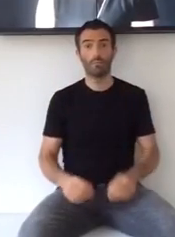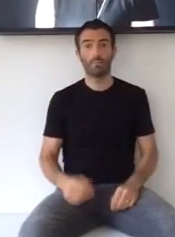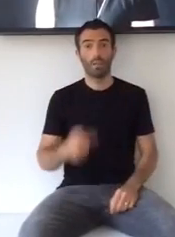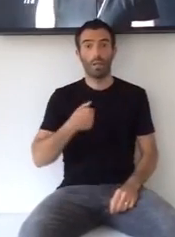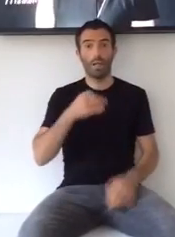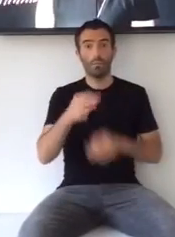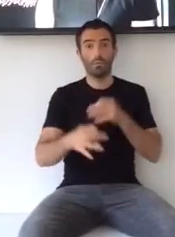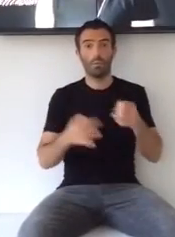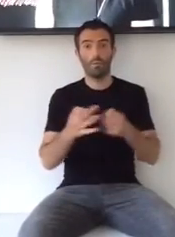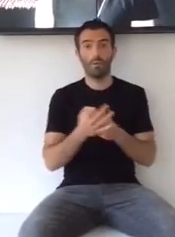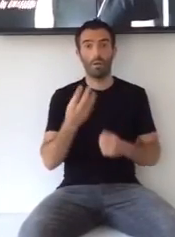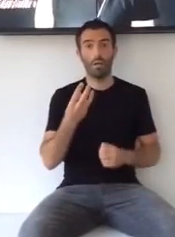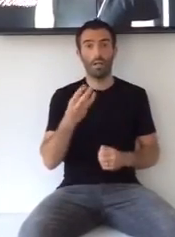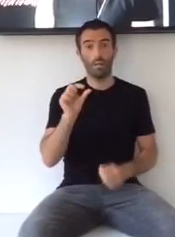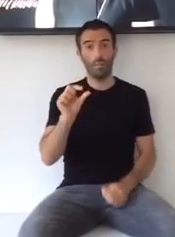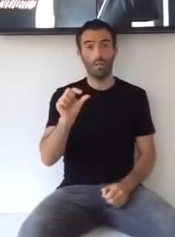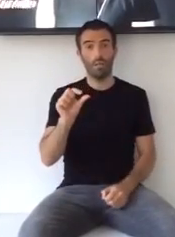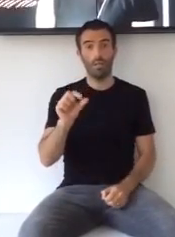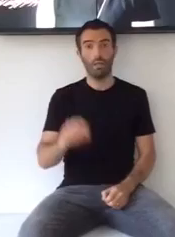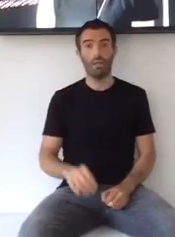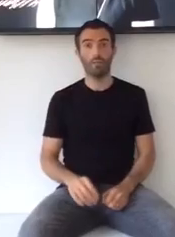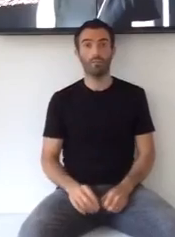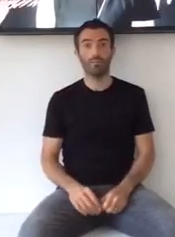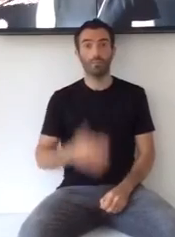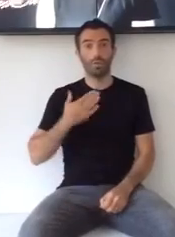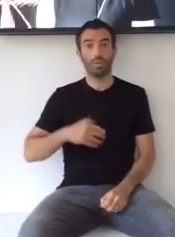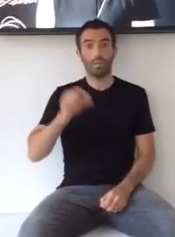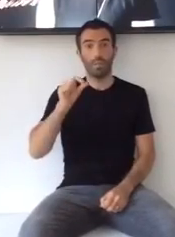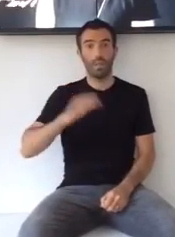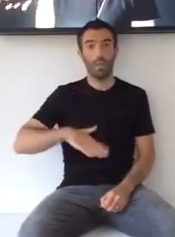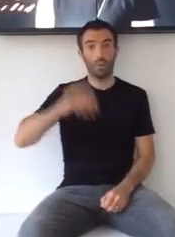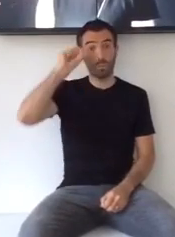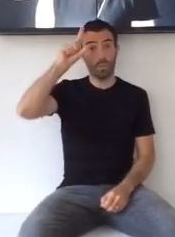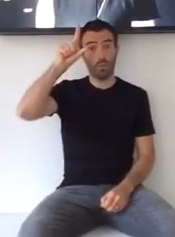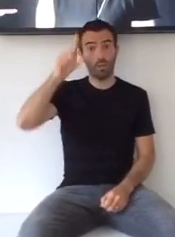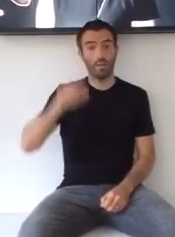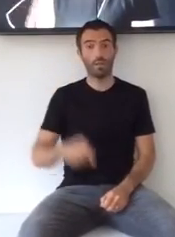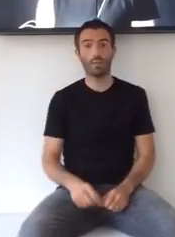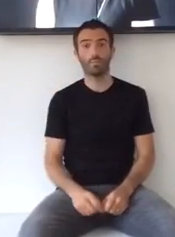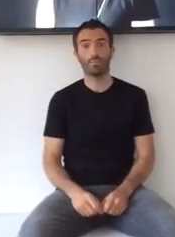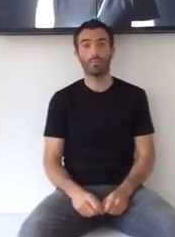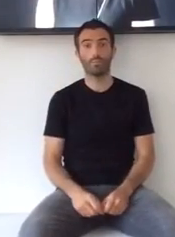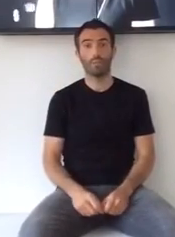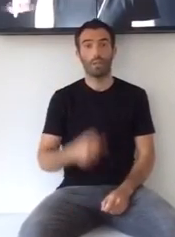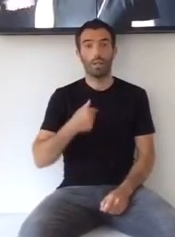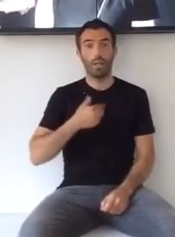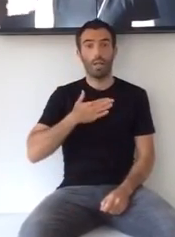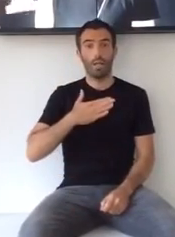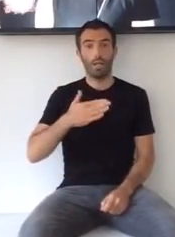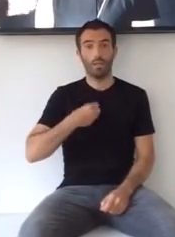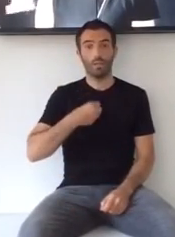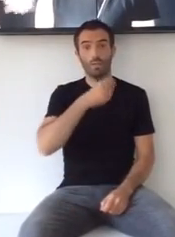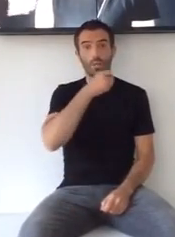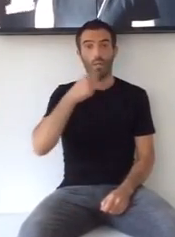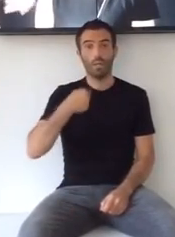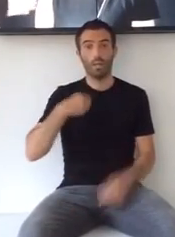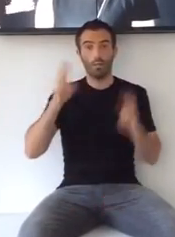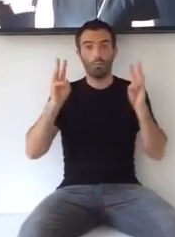I'm good for a little bit, but I get lost, spirited I hate to say that I'm